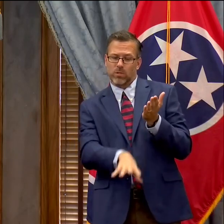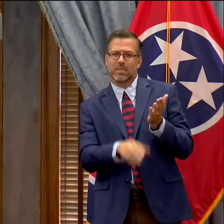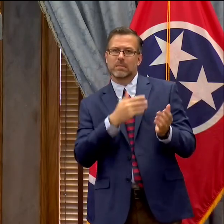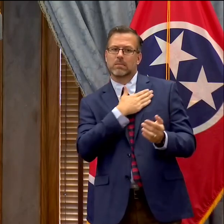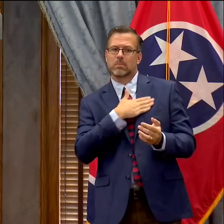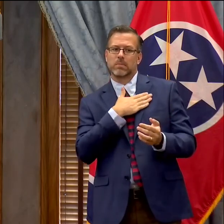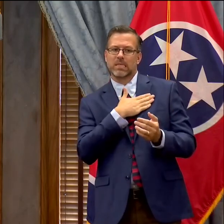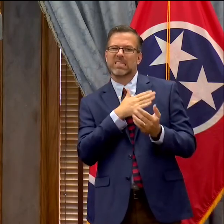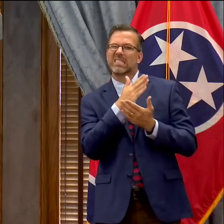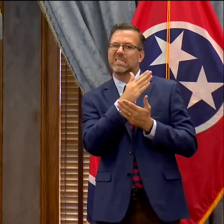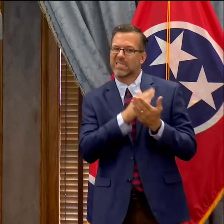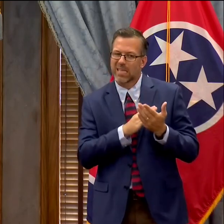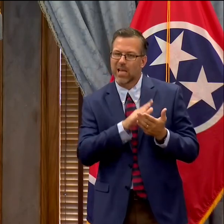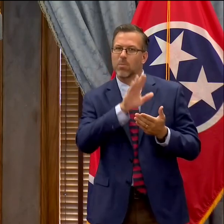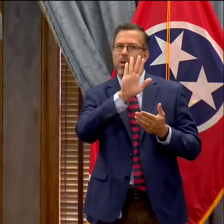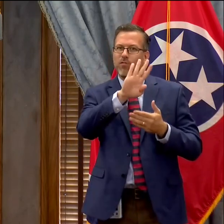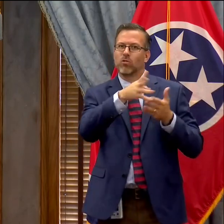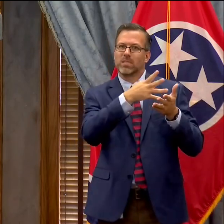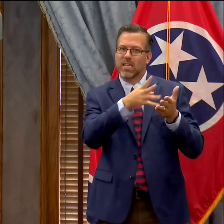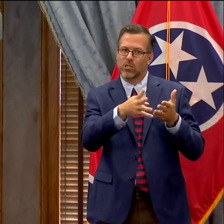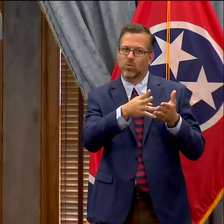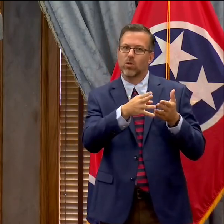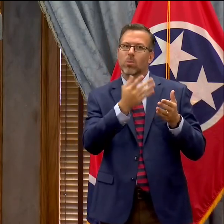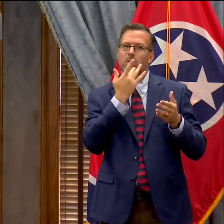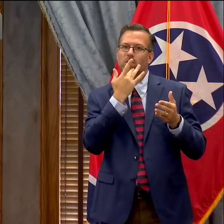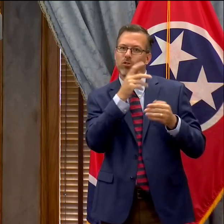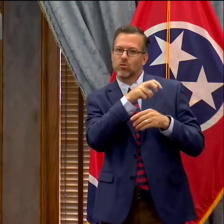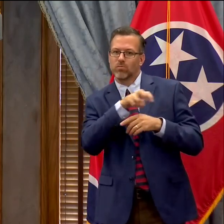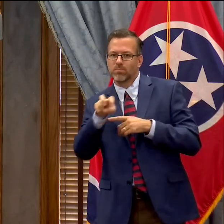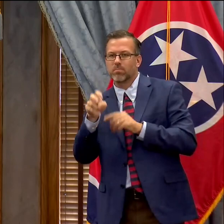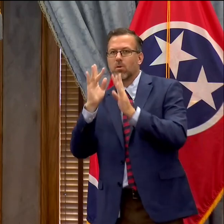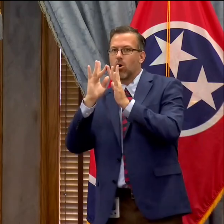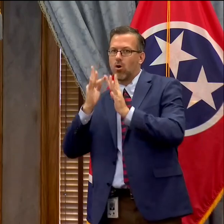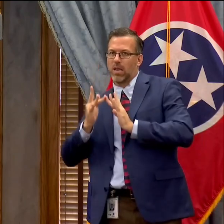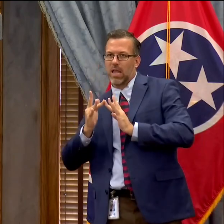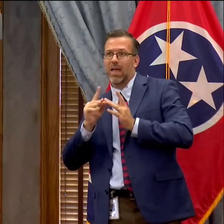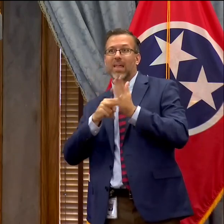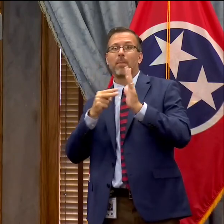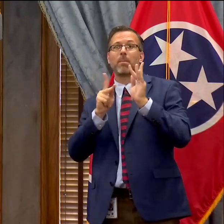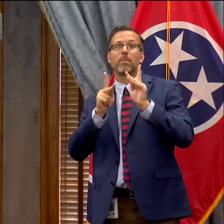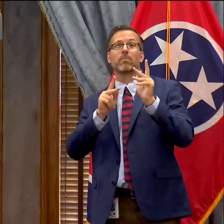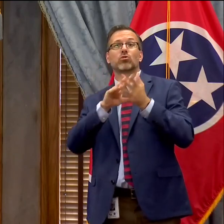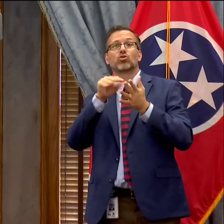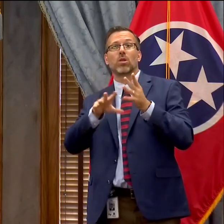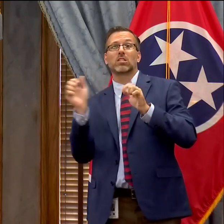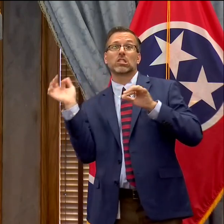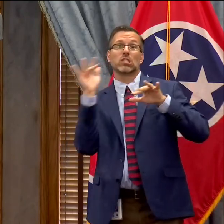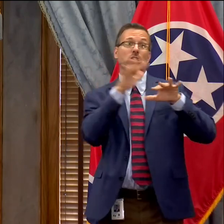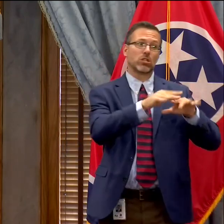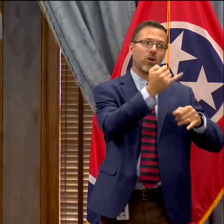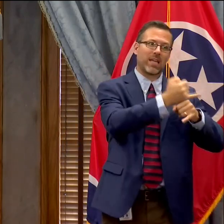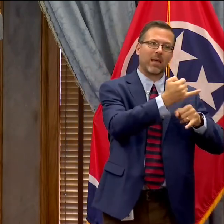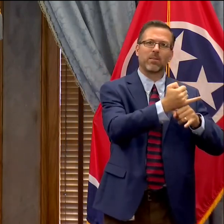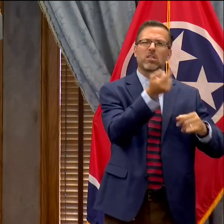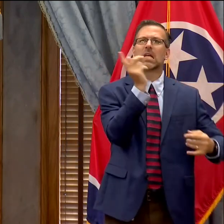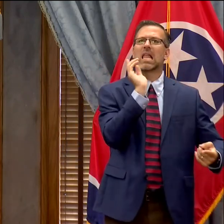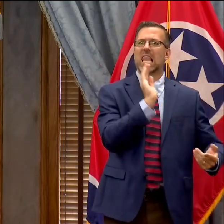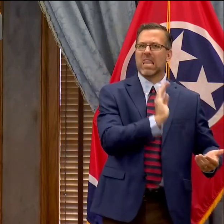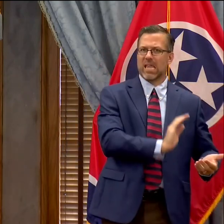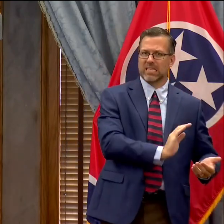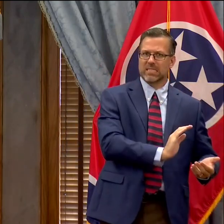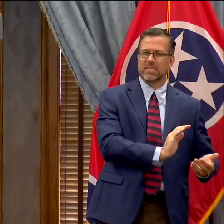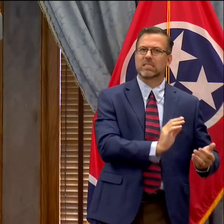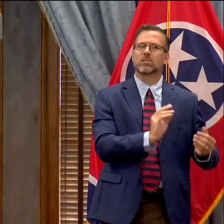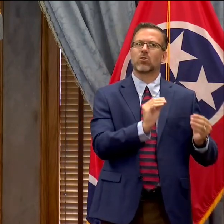which allows us to de-densify the campus and then be able to focus on delivering face-to-face instruction safely. When we are delivering face-to-face